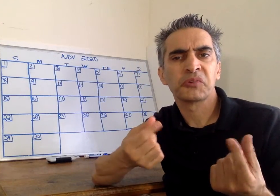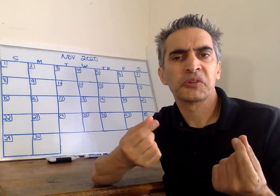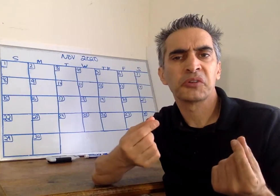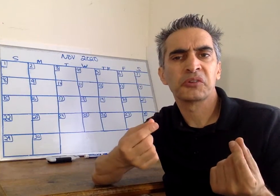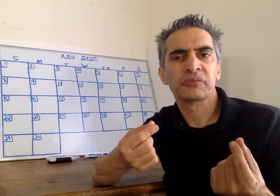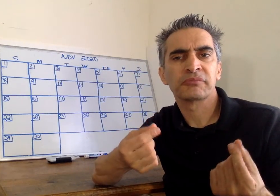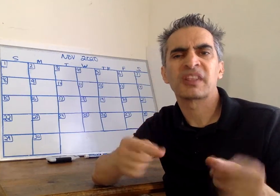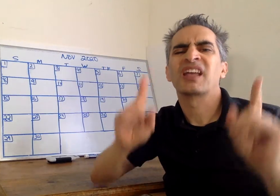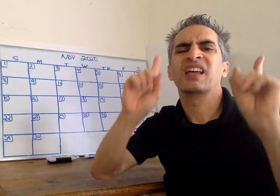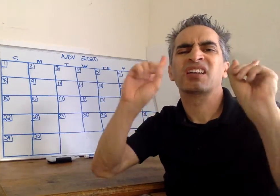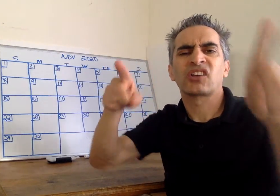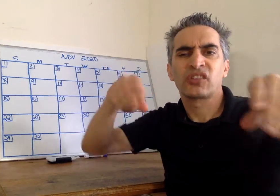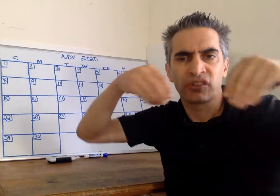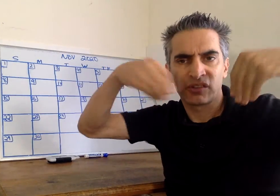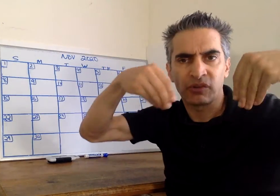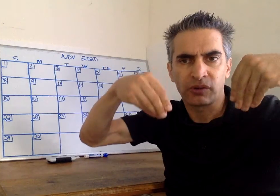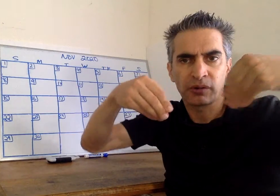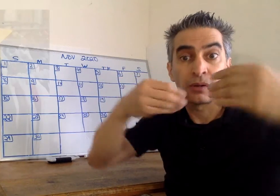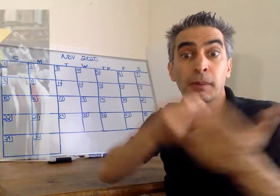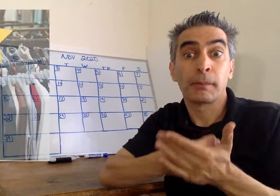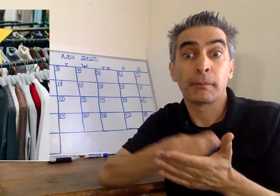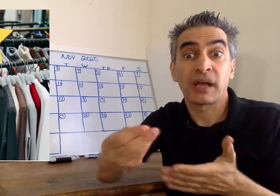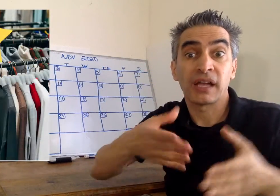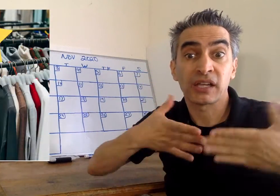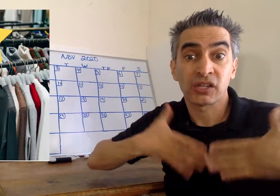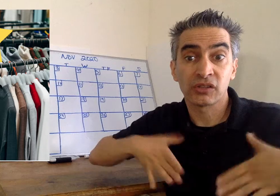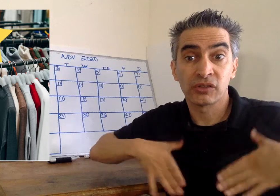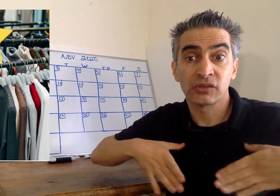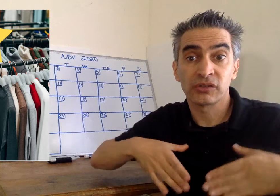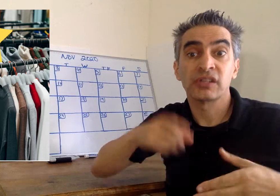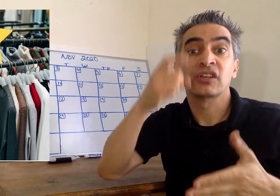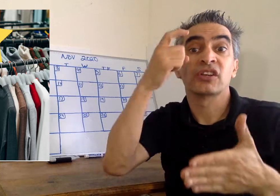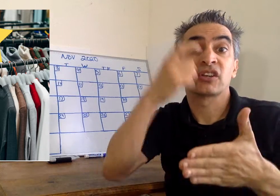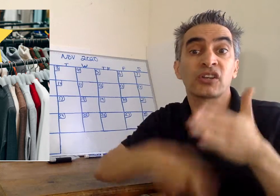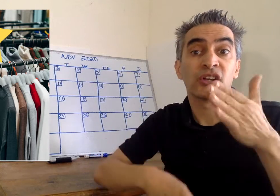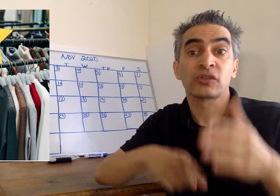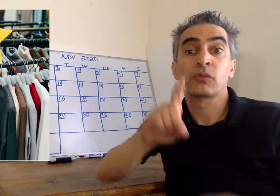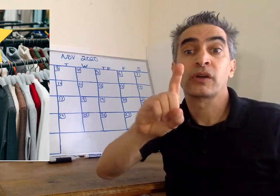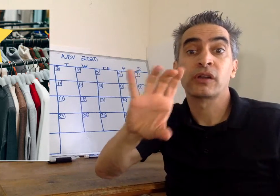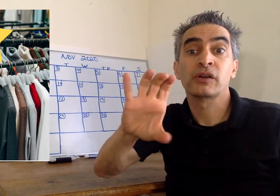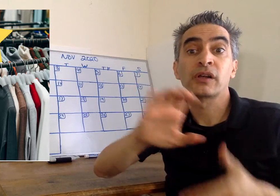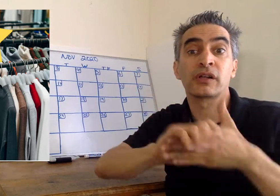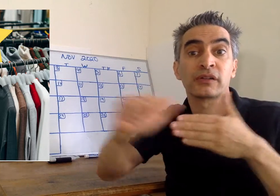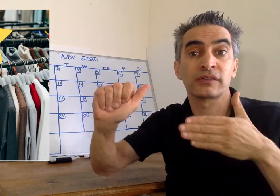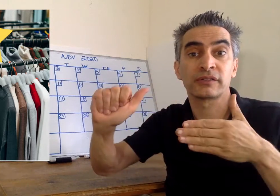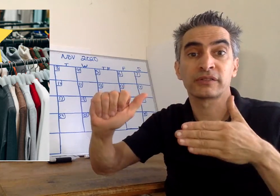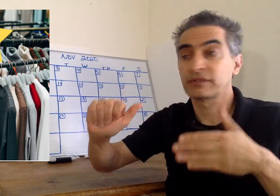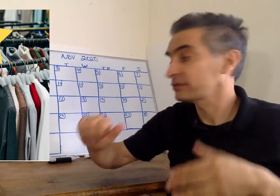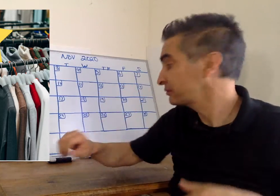What do you do? You go to the store and you buy some new clothes that cost $100.